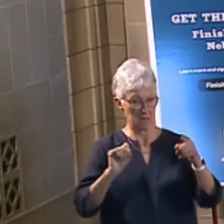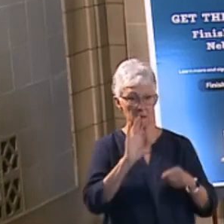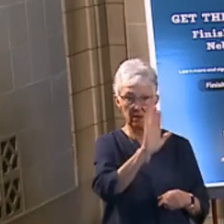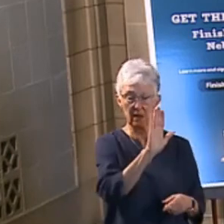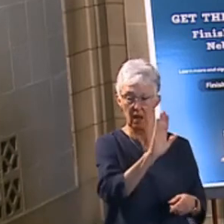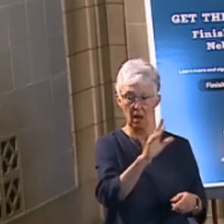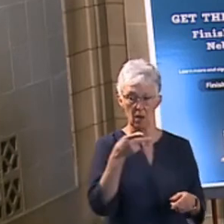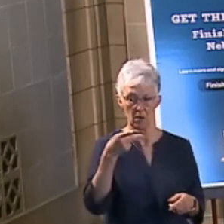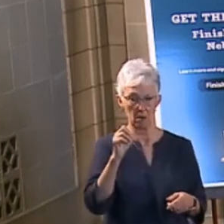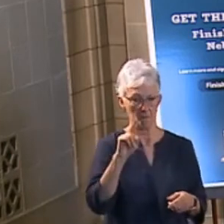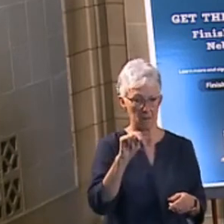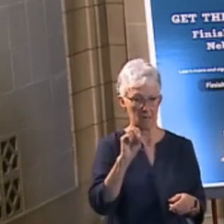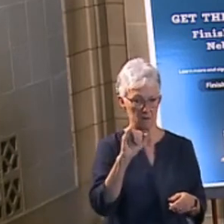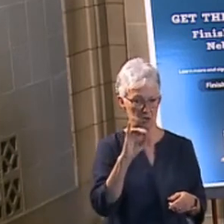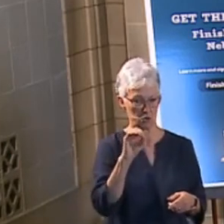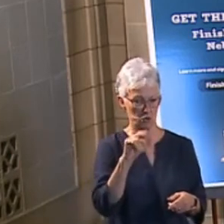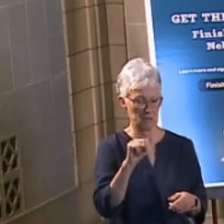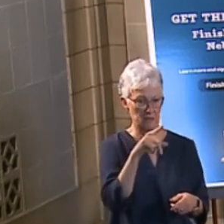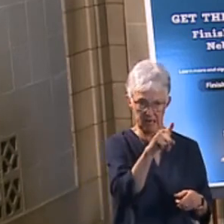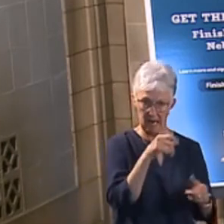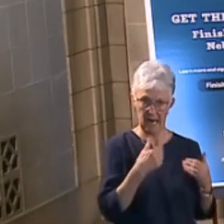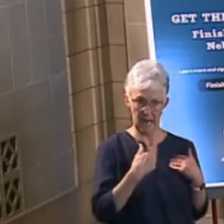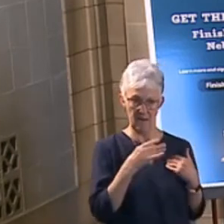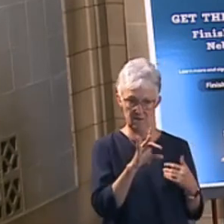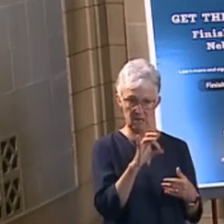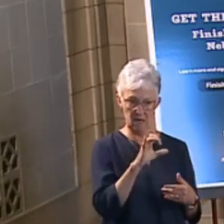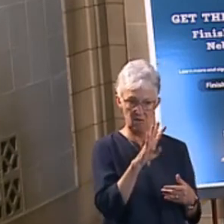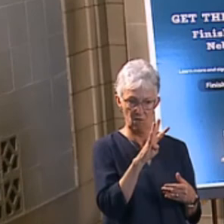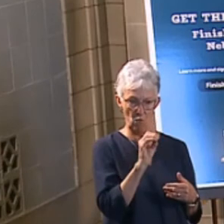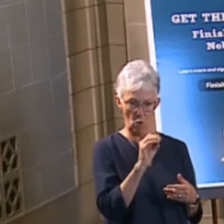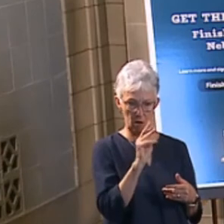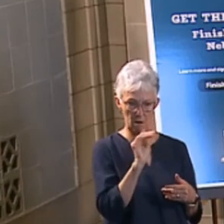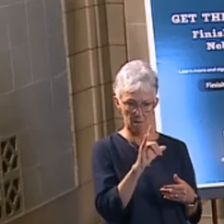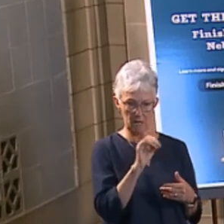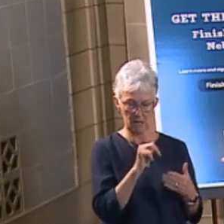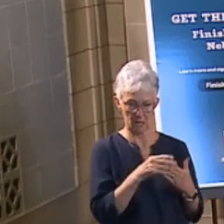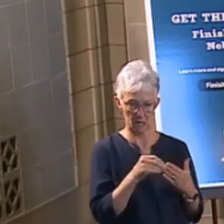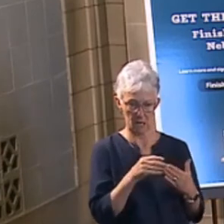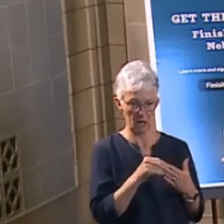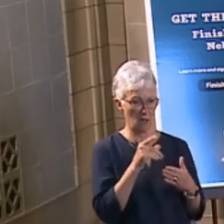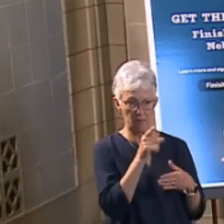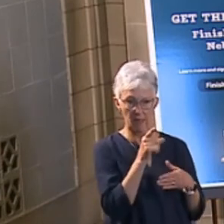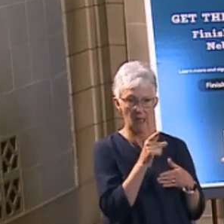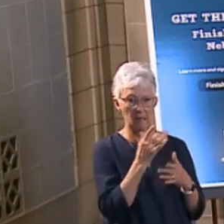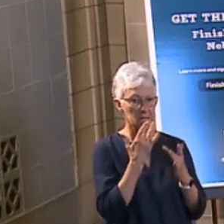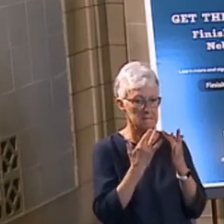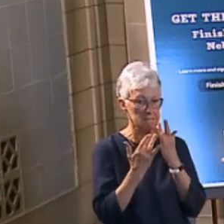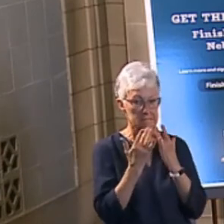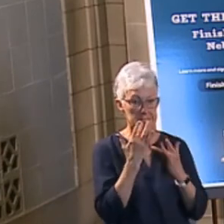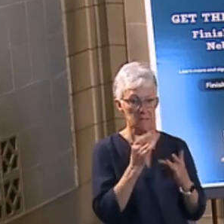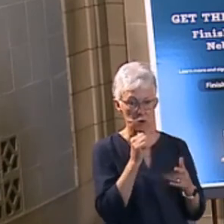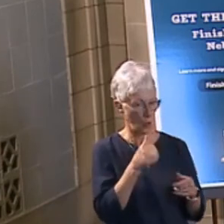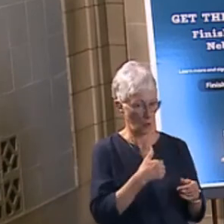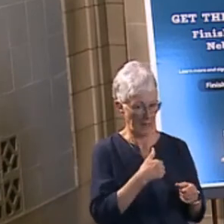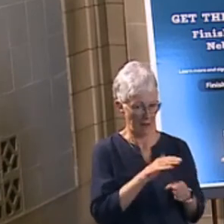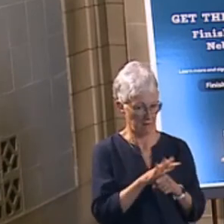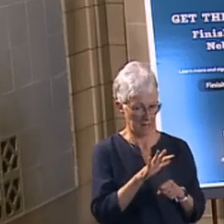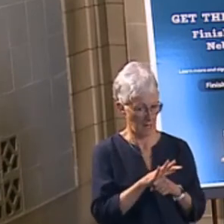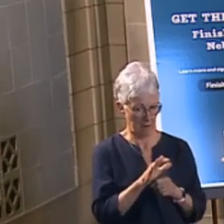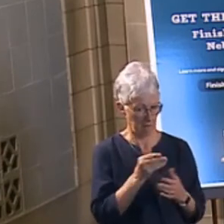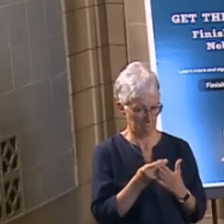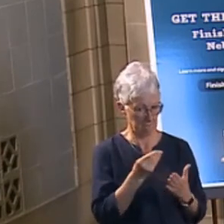know, has a liability of $840 million. Those are short, because of their mismanagement by OPERS,